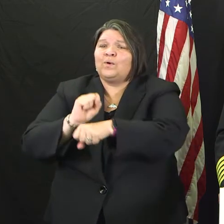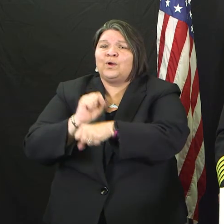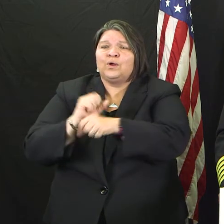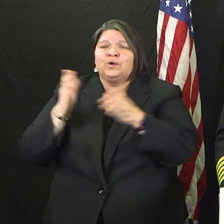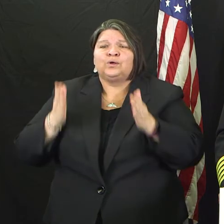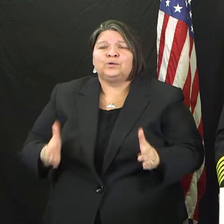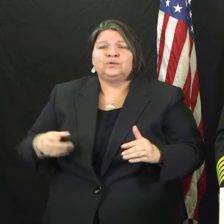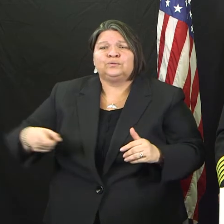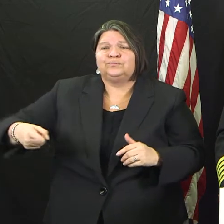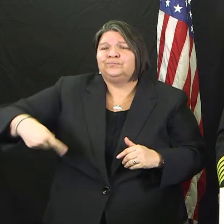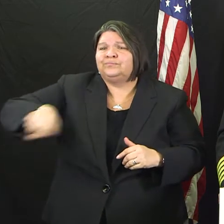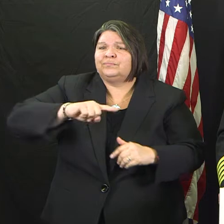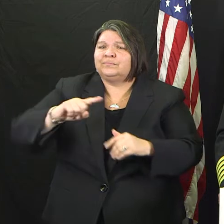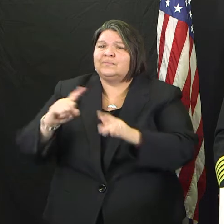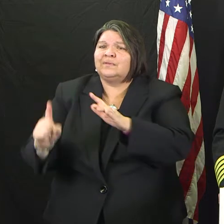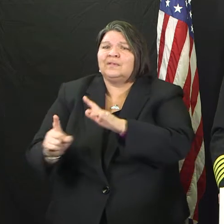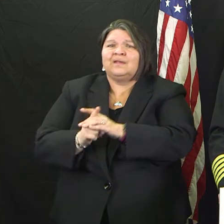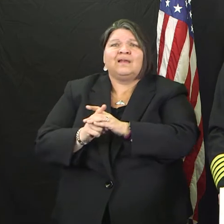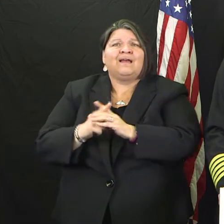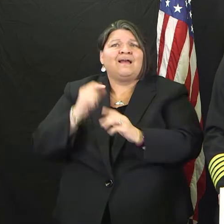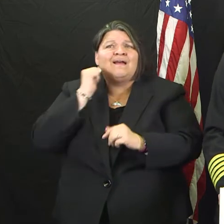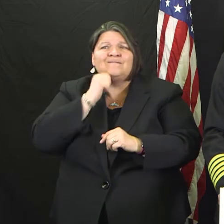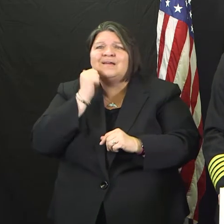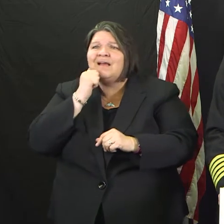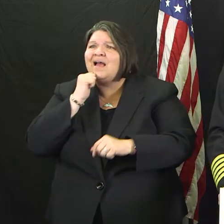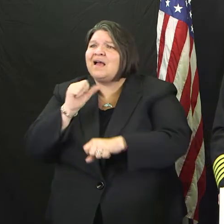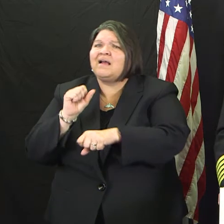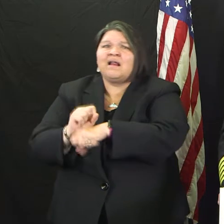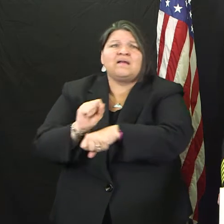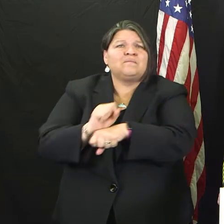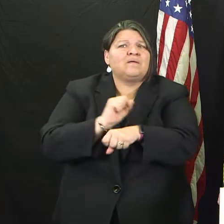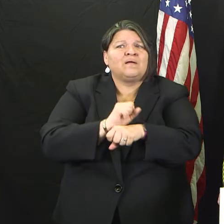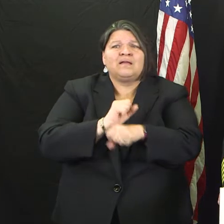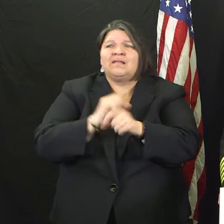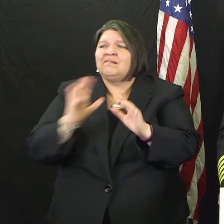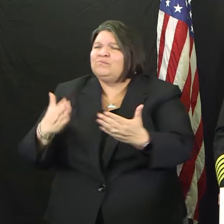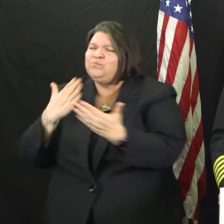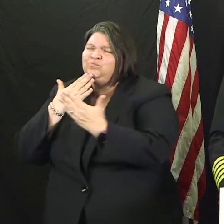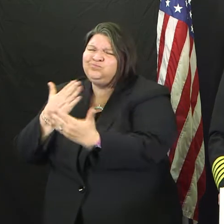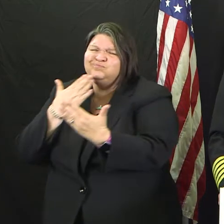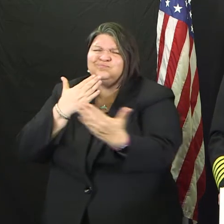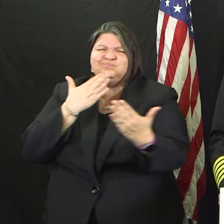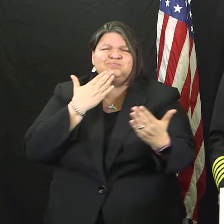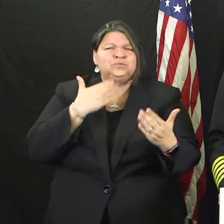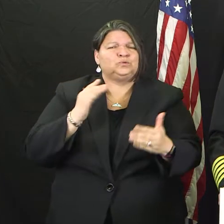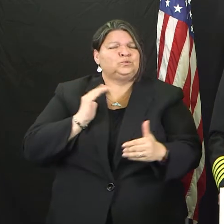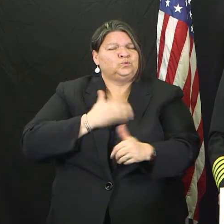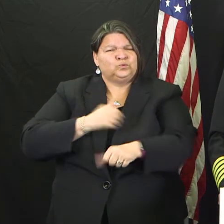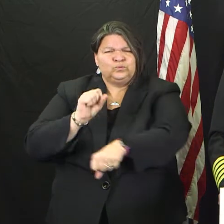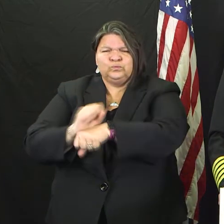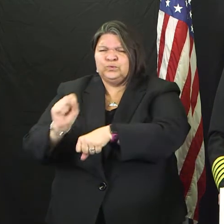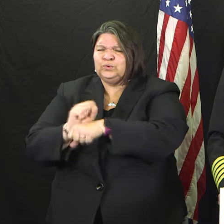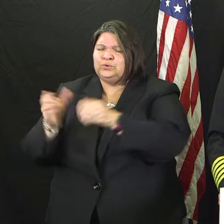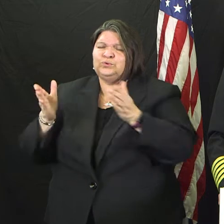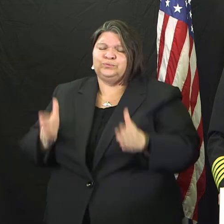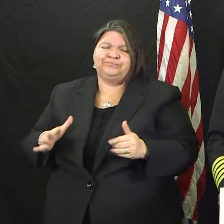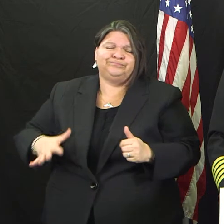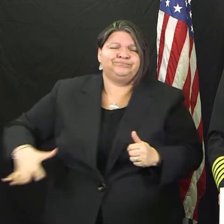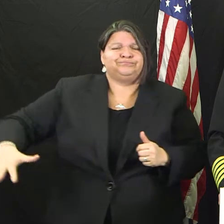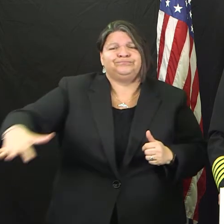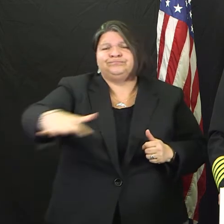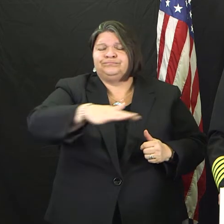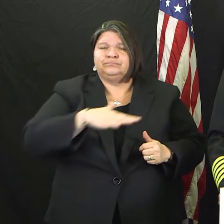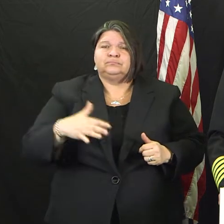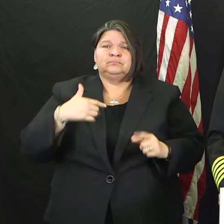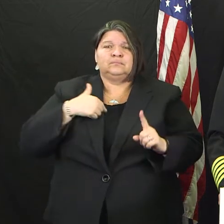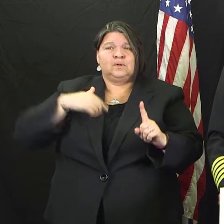to support the mission of the Fort Worth Fire Department. Although we continue to have a complexity and a changing situation that